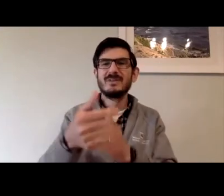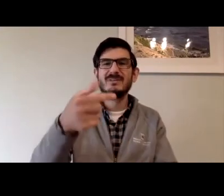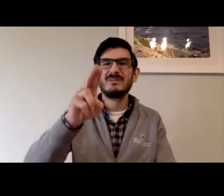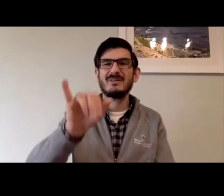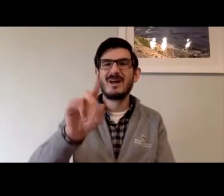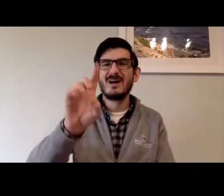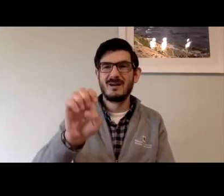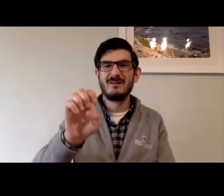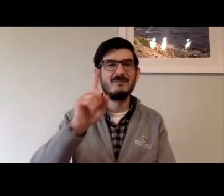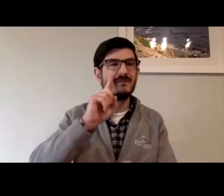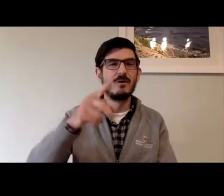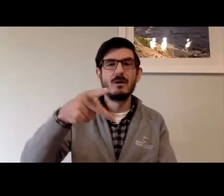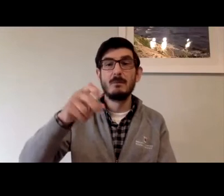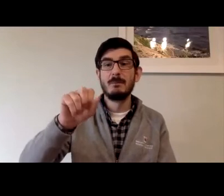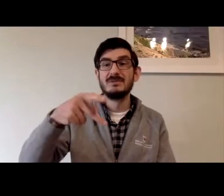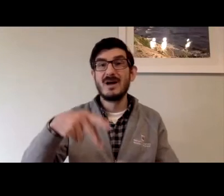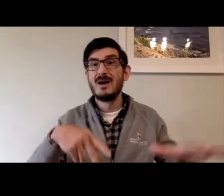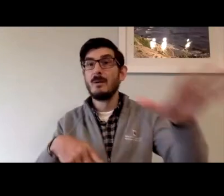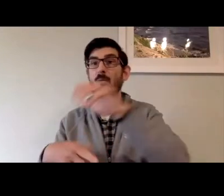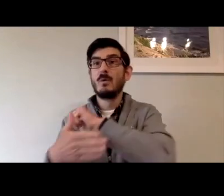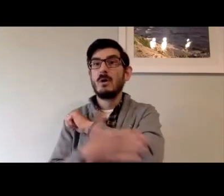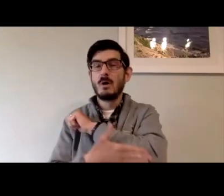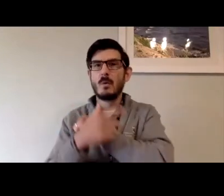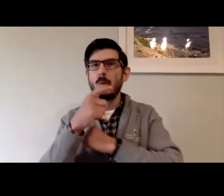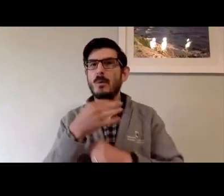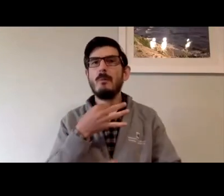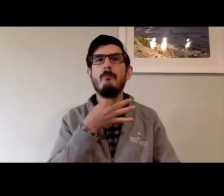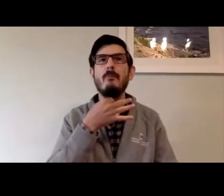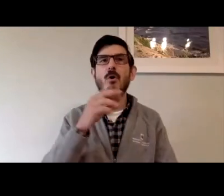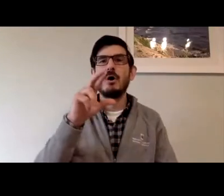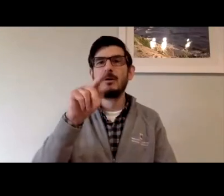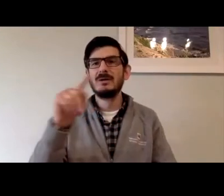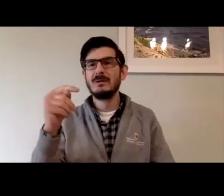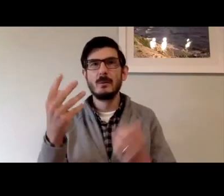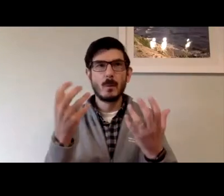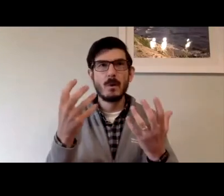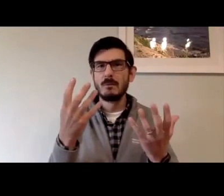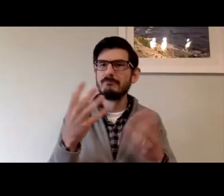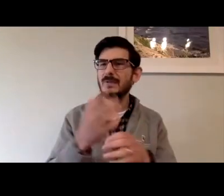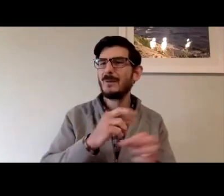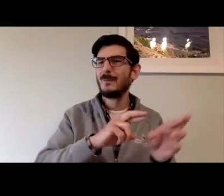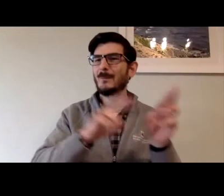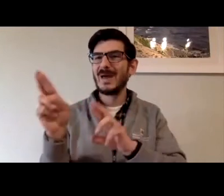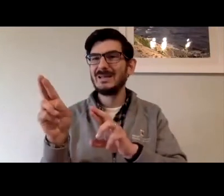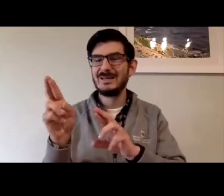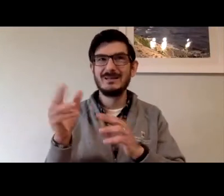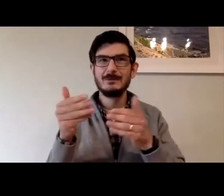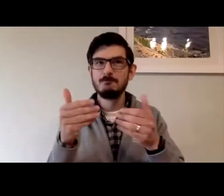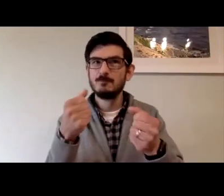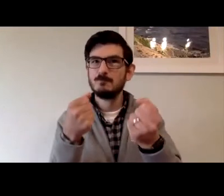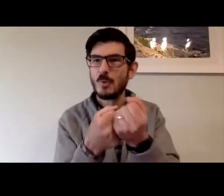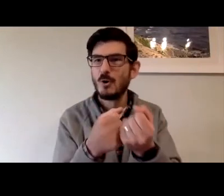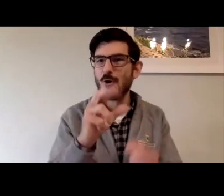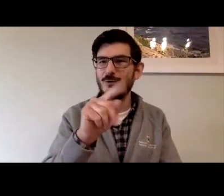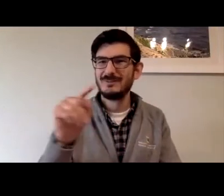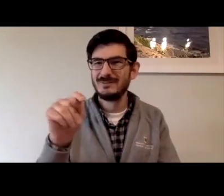group to develop a guide for PSAPs throughout the country who would like to learn more about